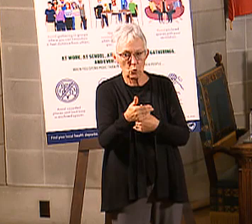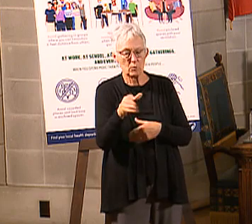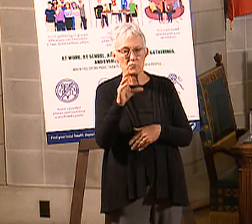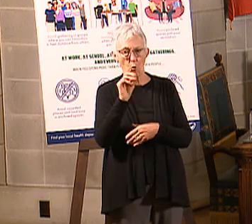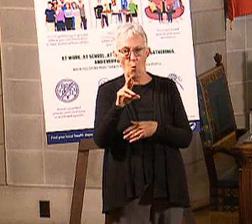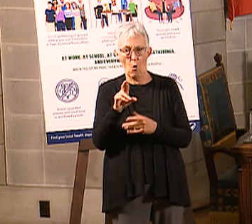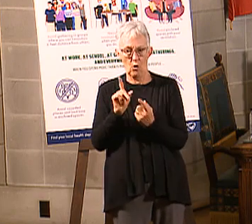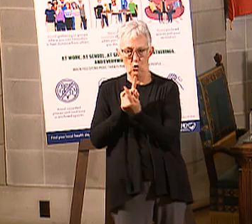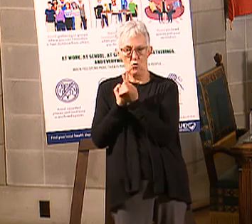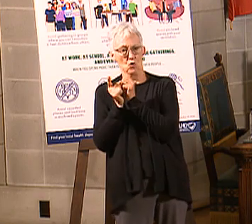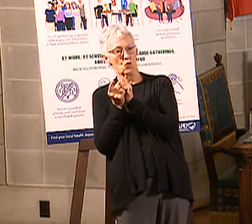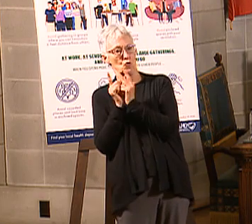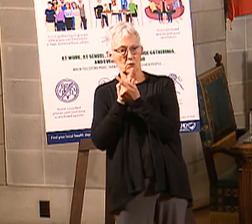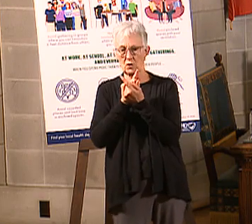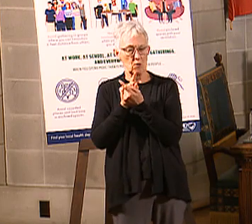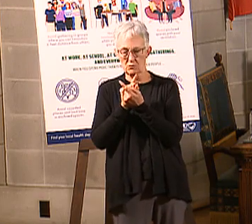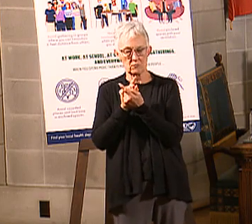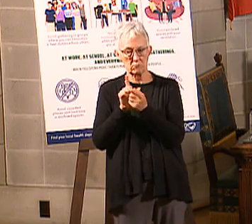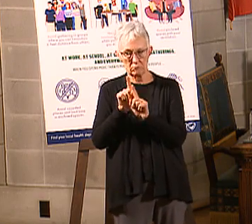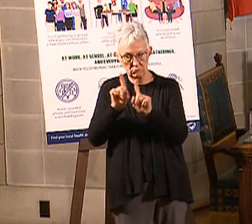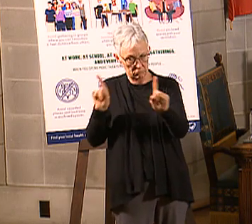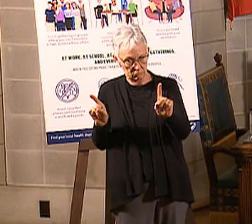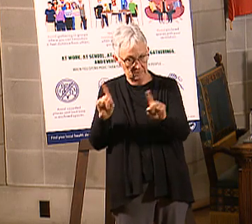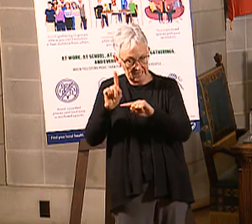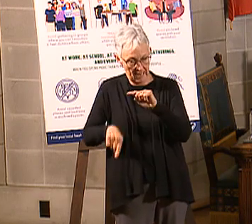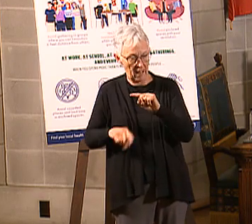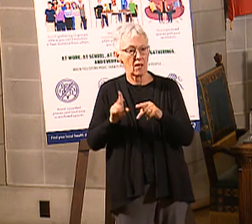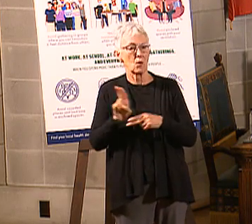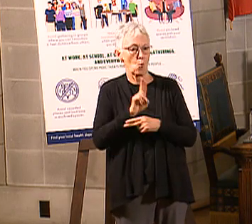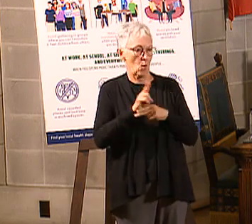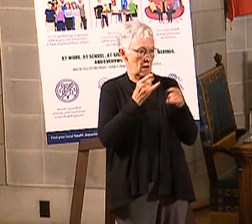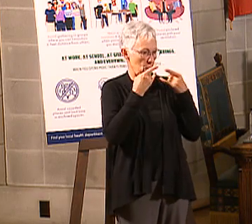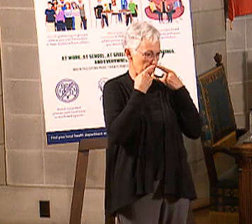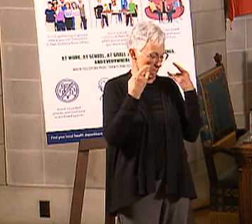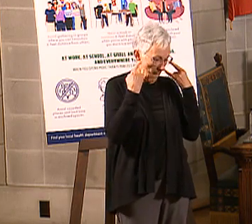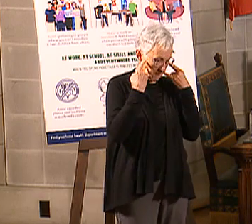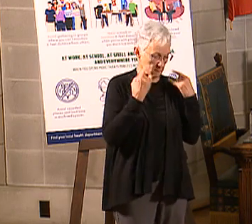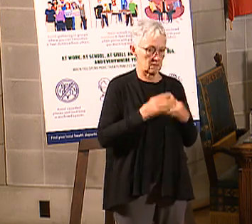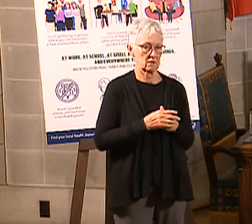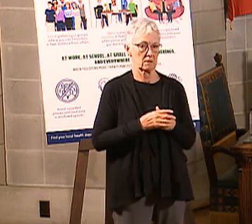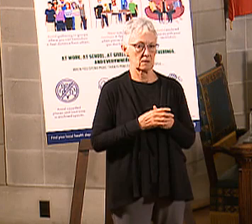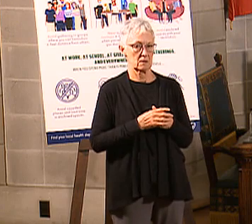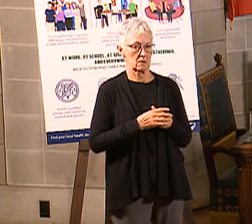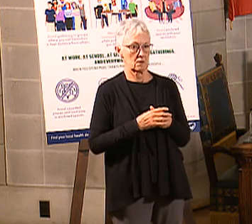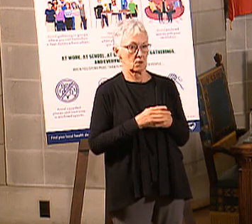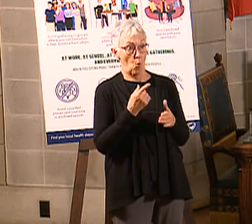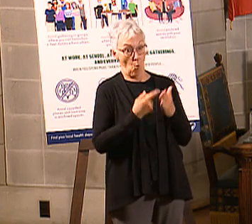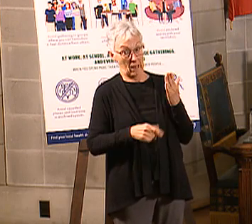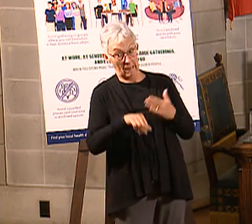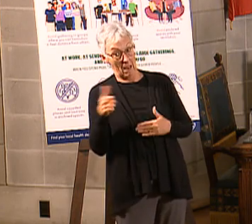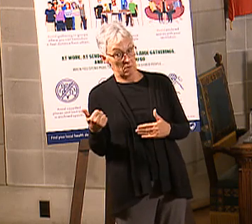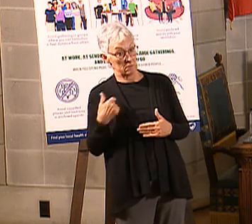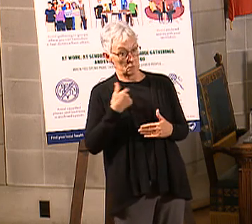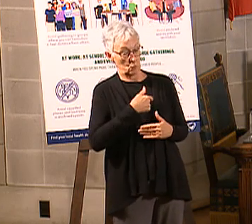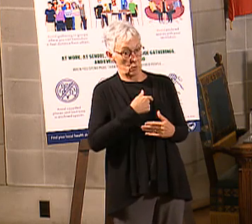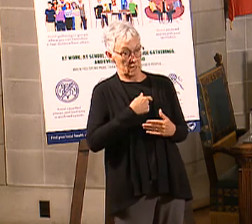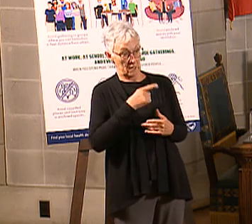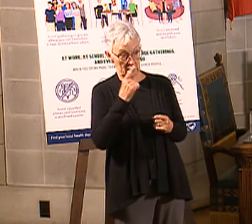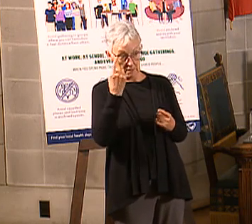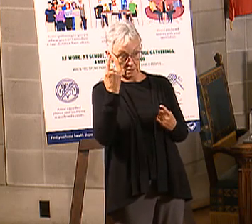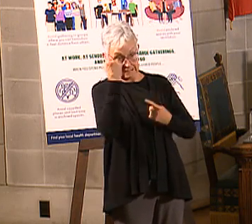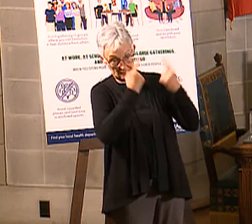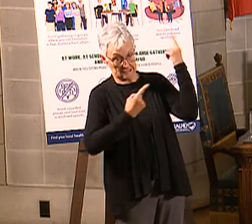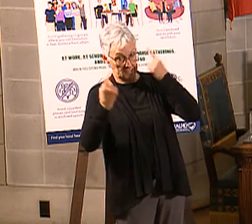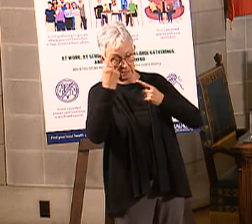was, what additional things are we considering? And, again, as we said, going back to the beginning of the spring, once you start implementing